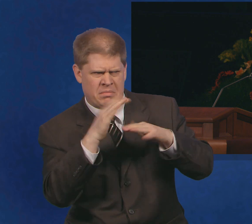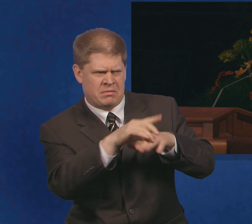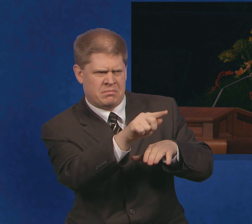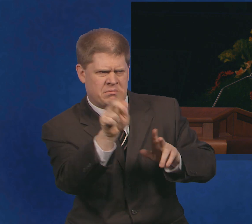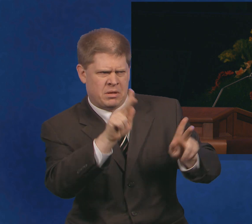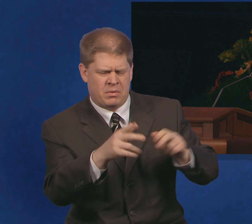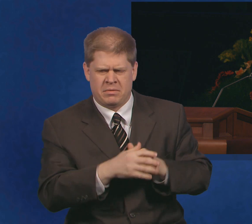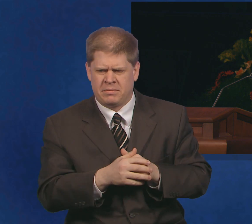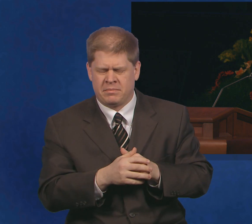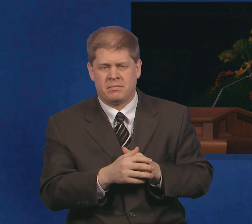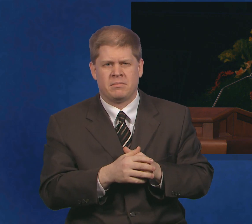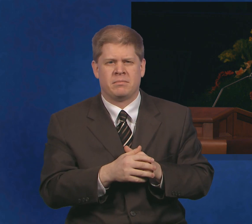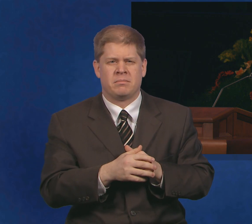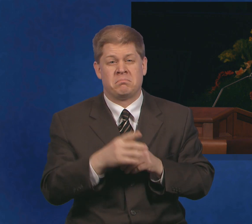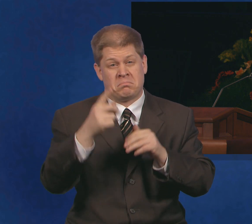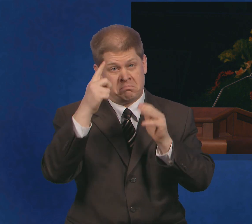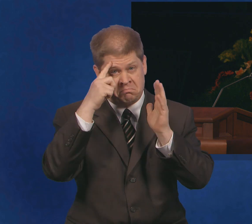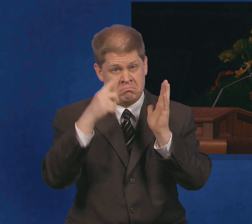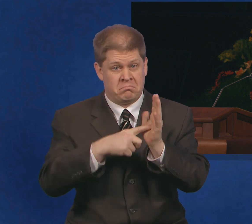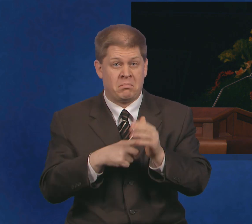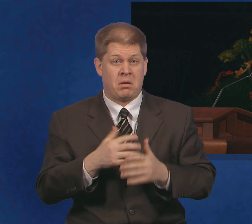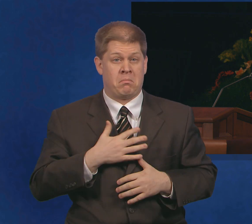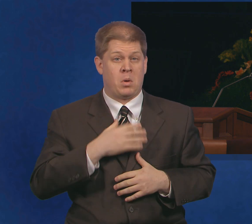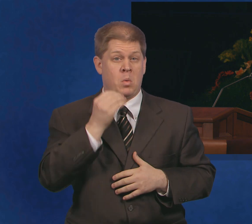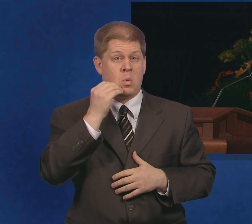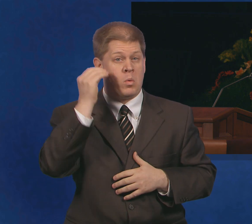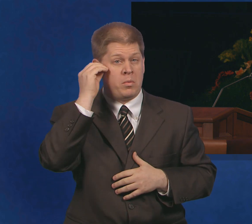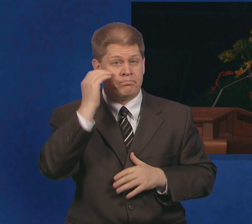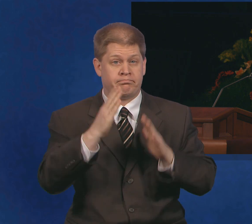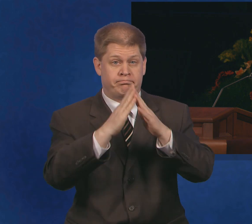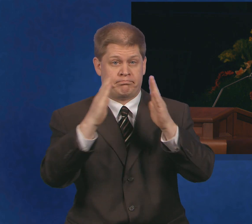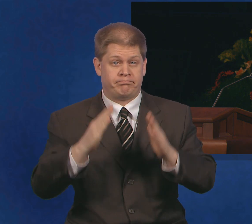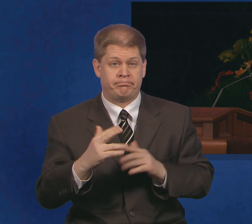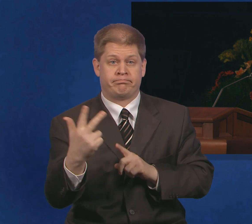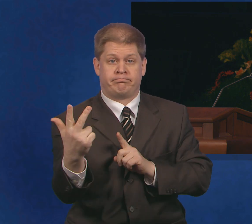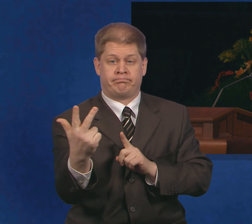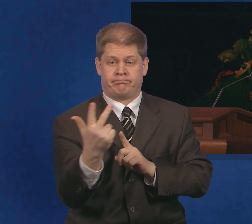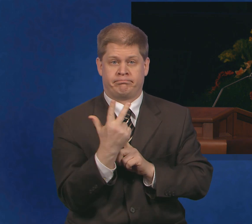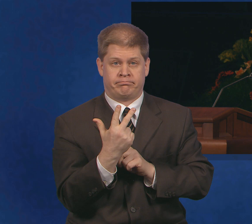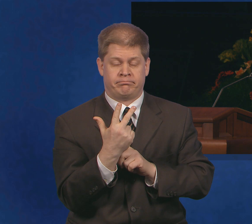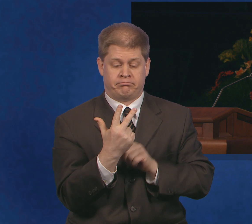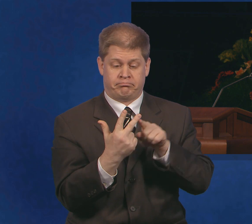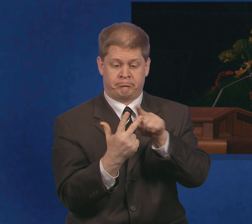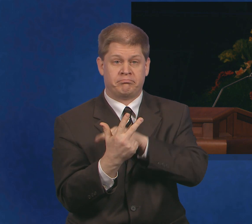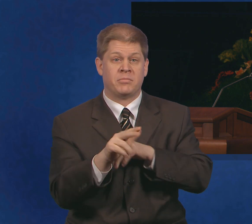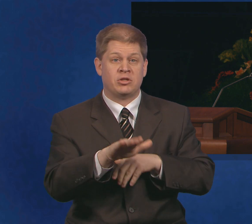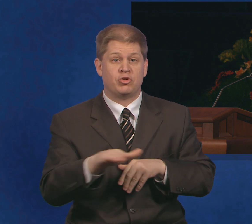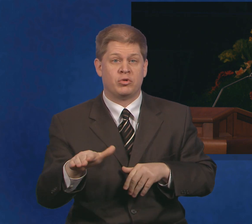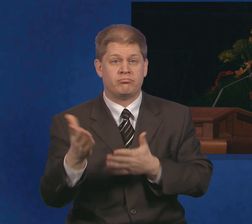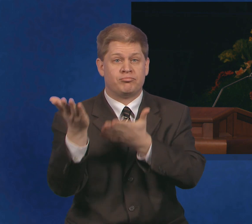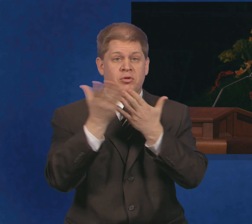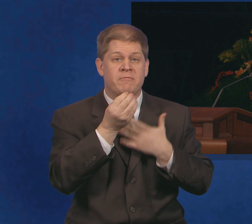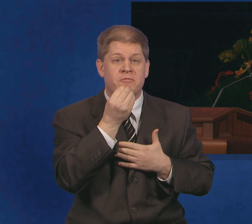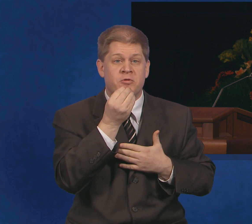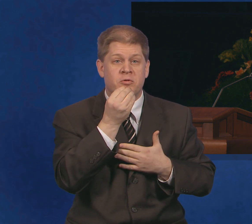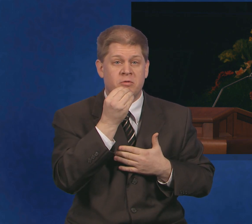Three children recently carried containers holding a delicious dinner to our front door.